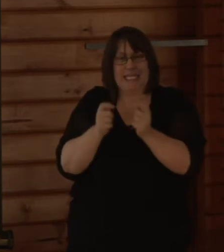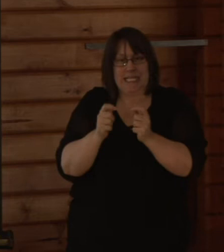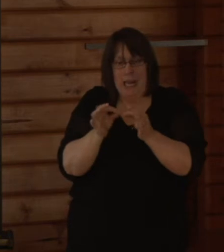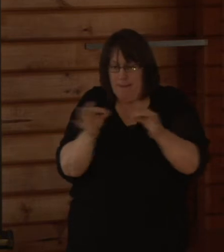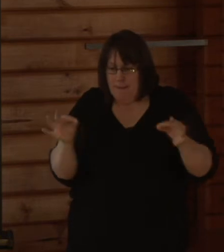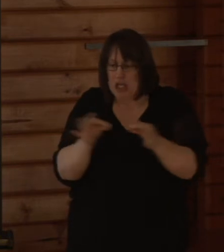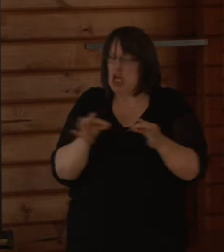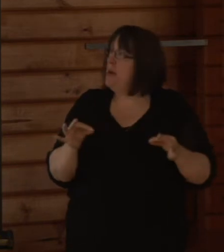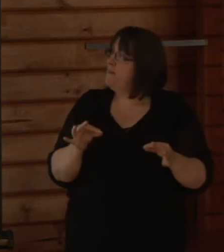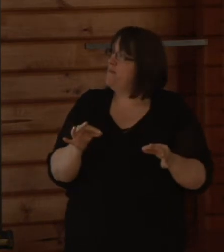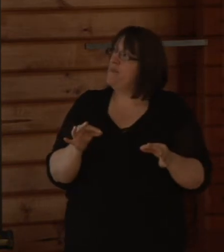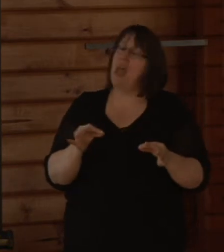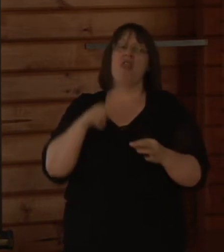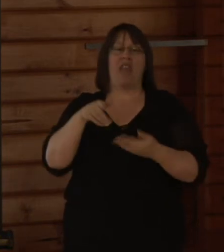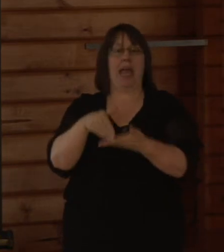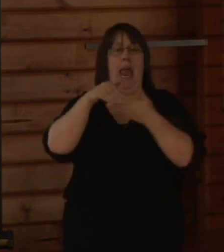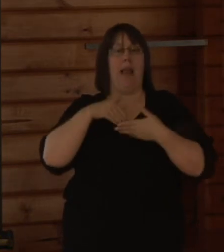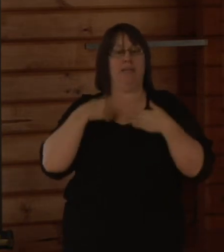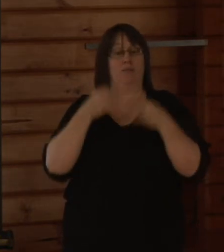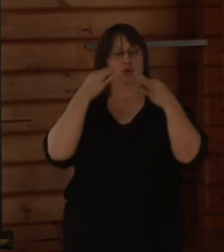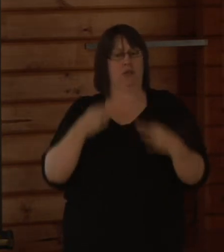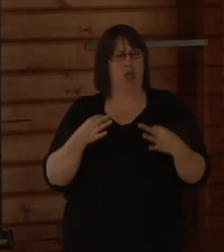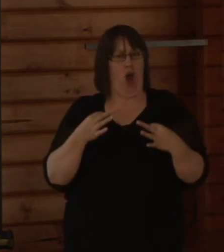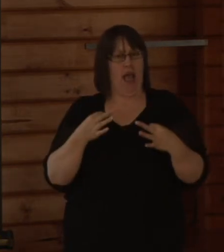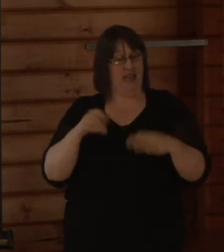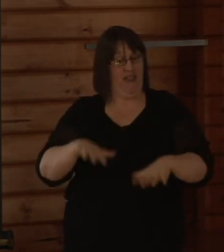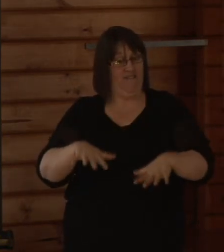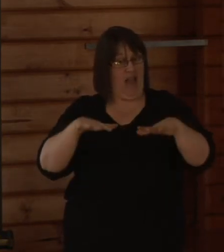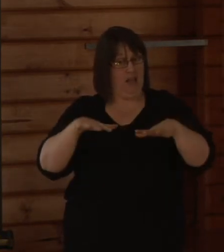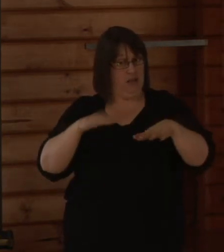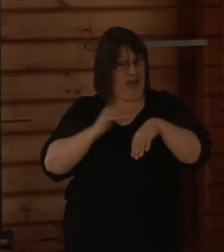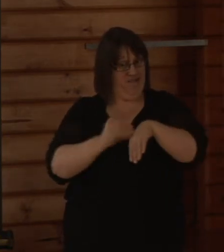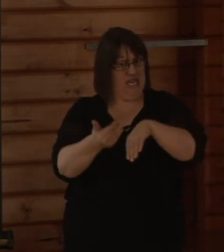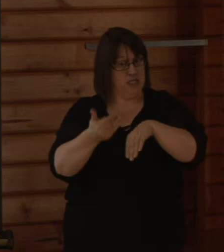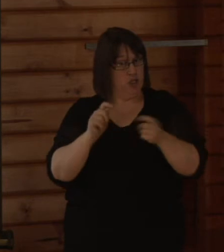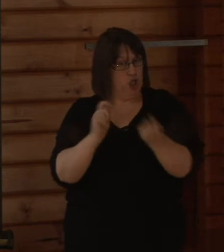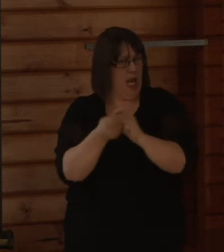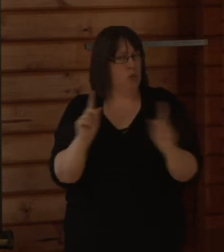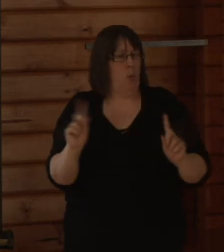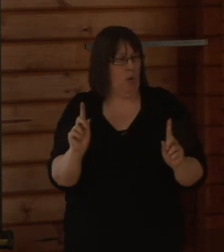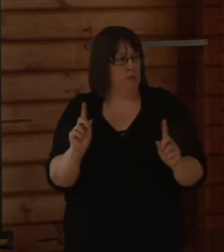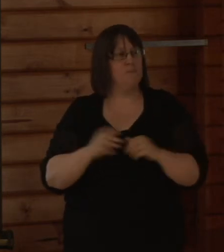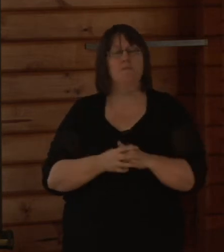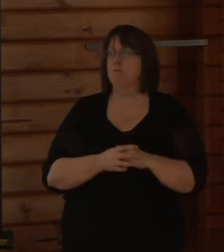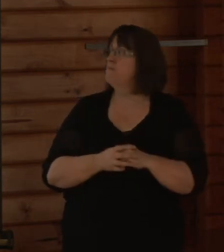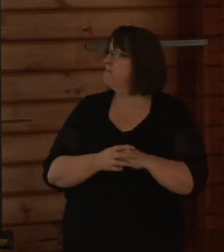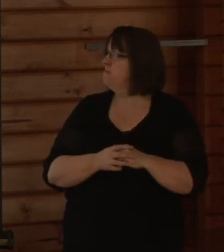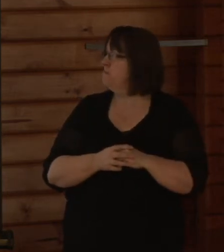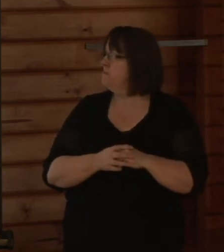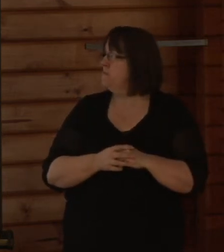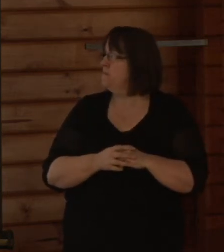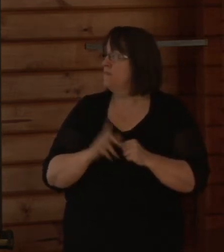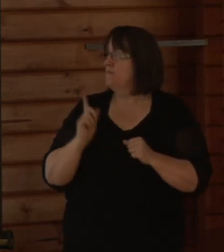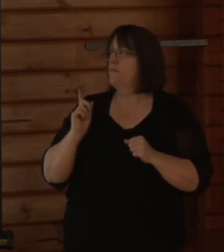four earthquakes to determine how the flooding changed after each of the earthquakes. The other information that we